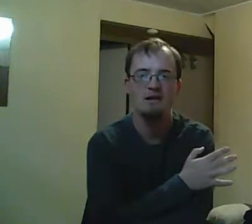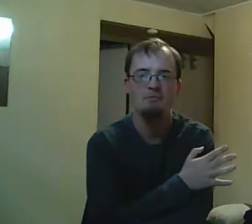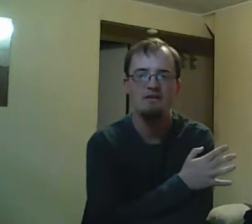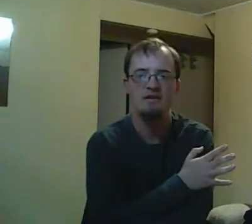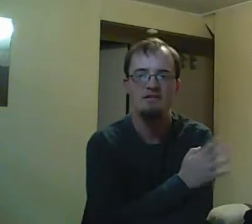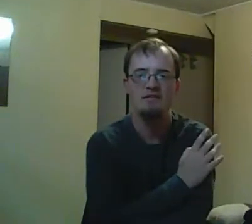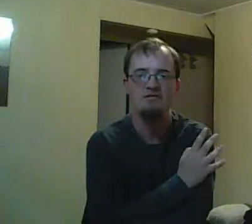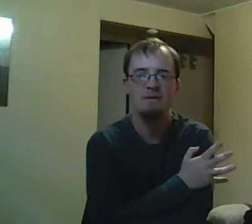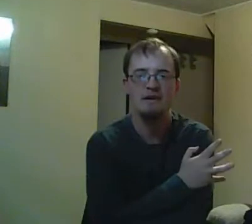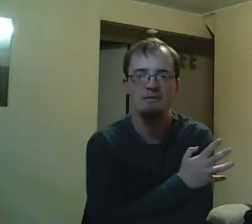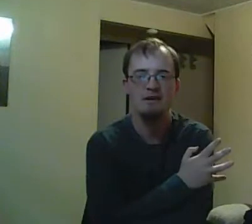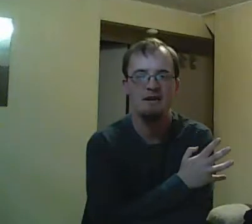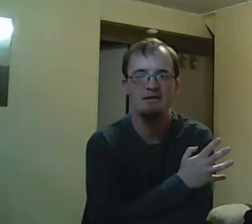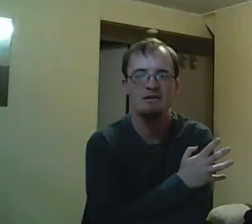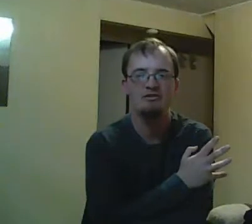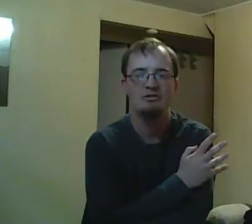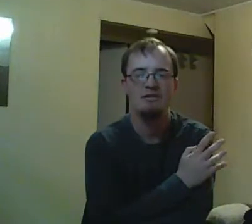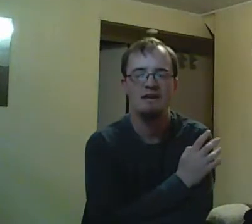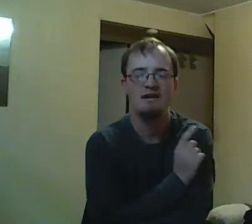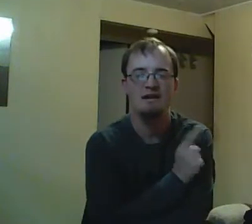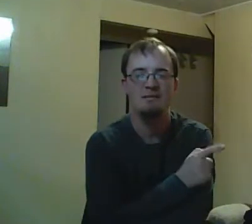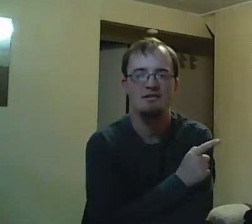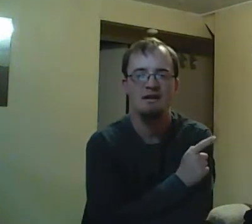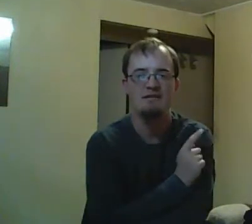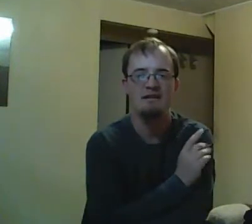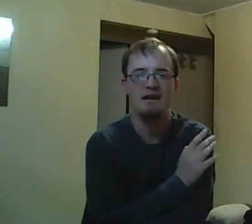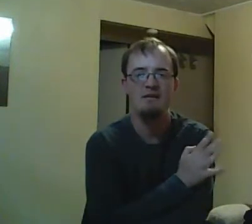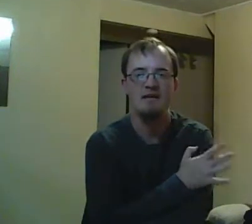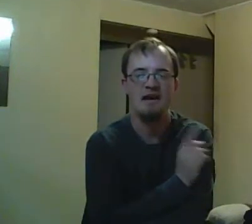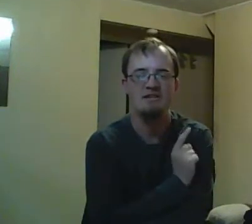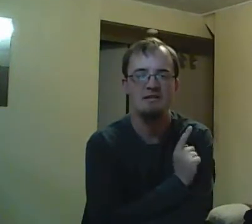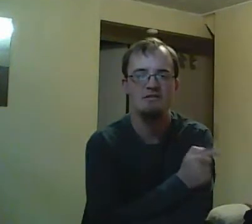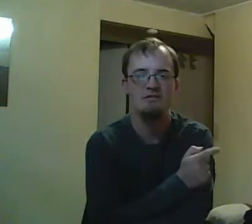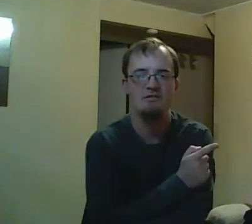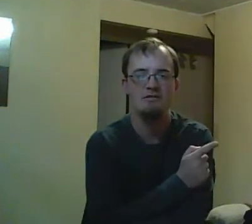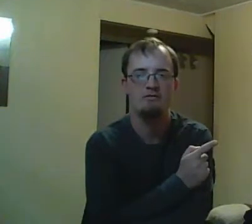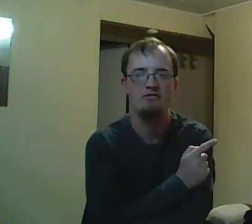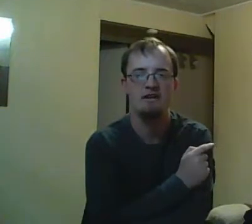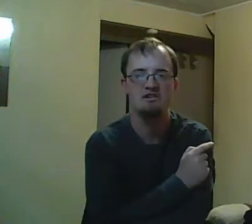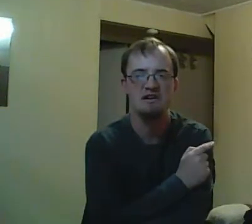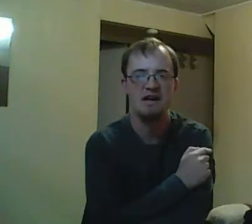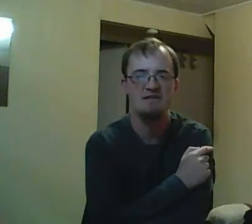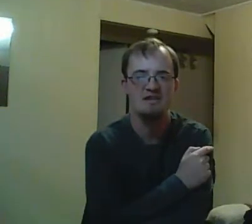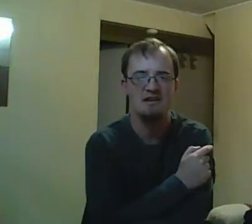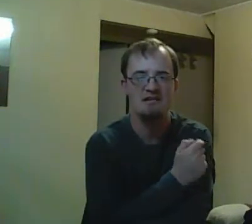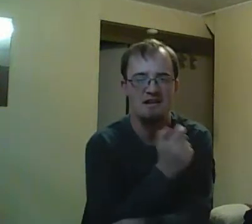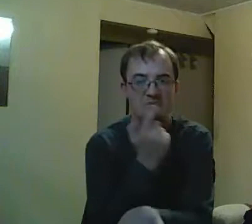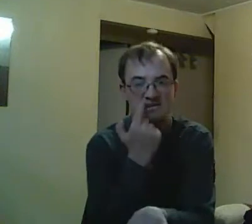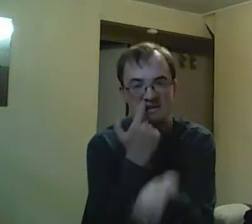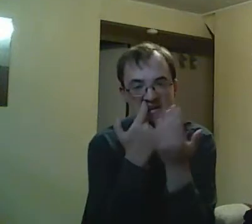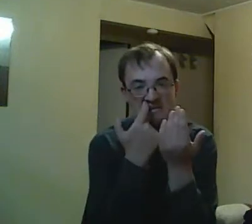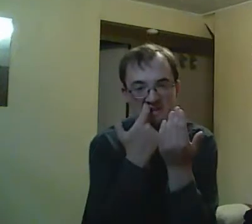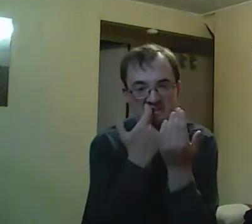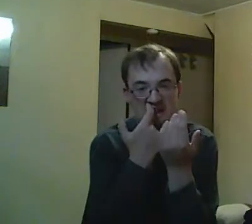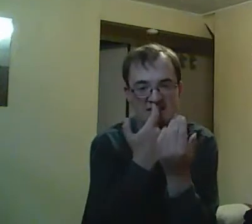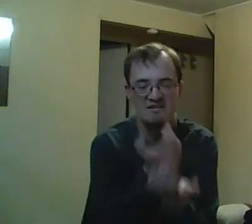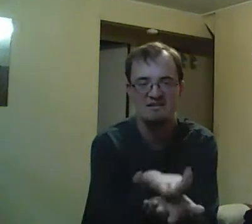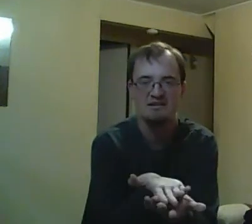that Rick got bullied, you know, why are we praising this guy? Point taken. I mean, I understand what Craig is saying.